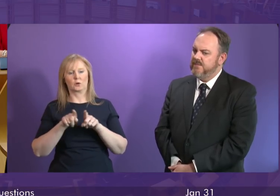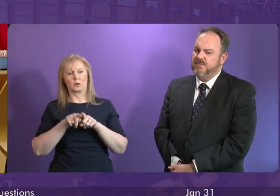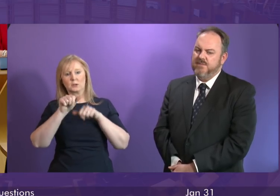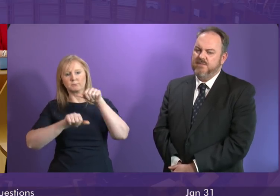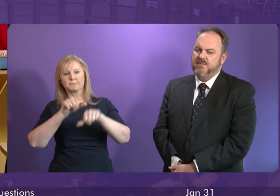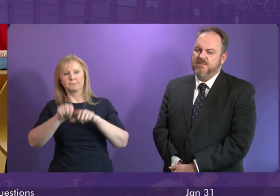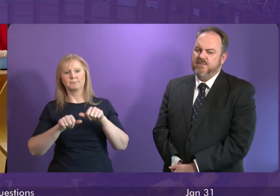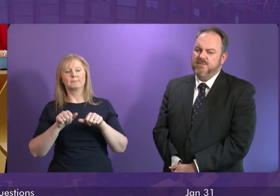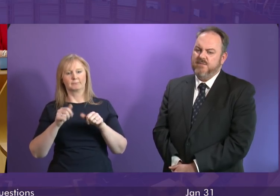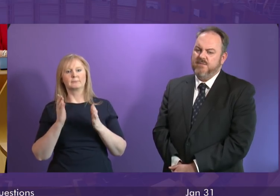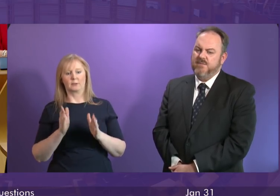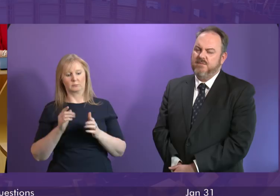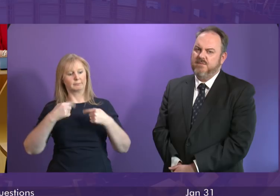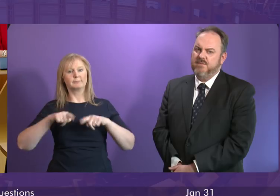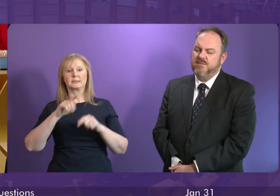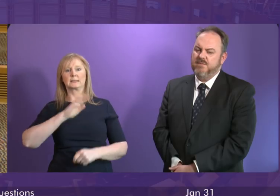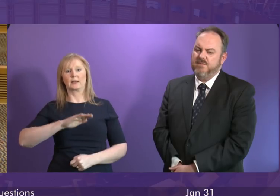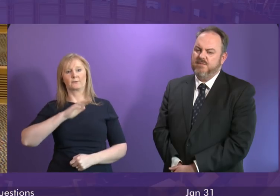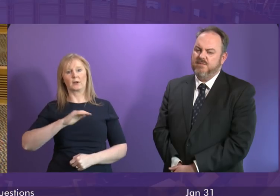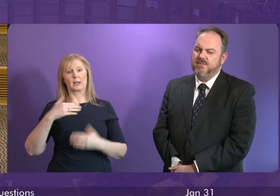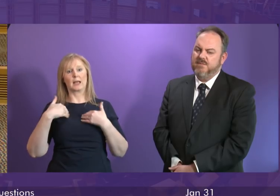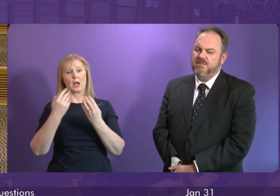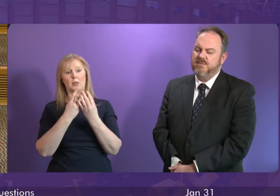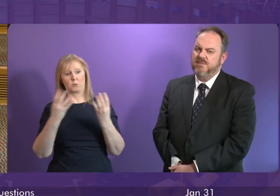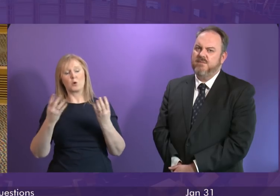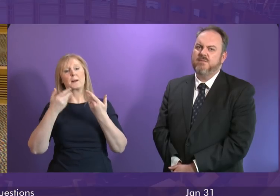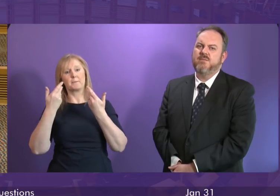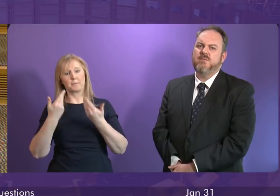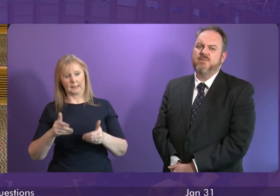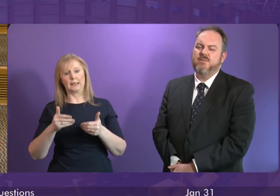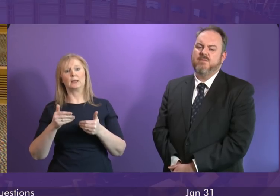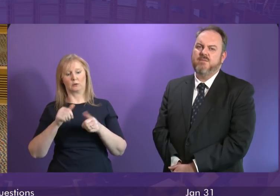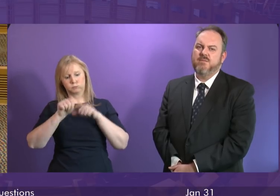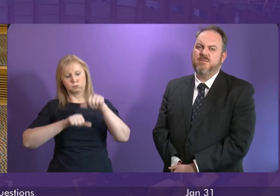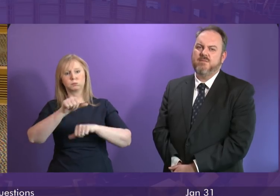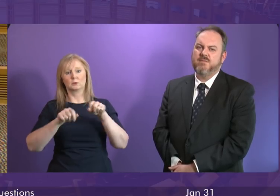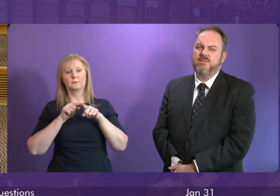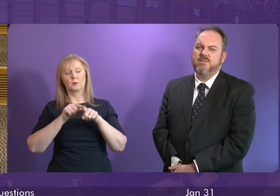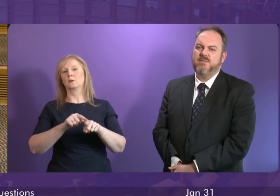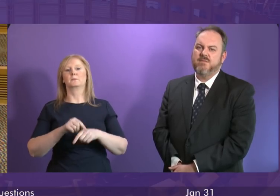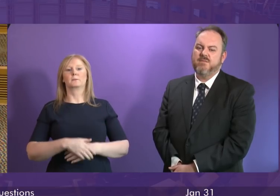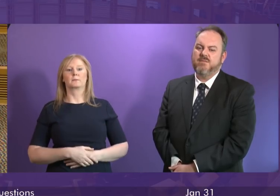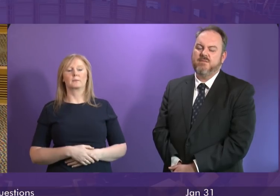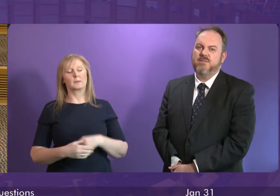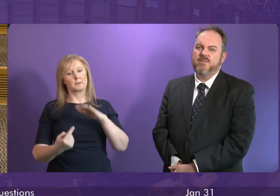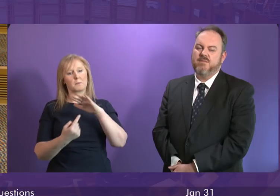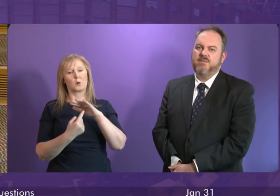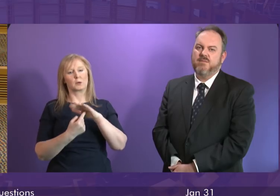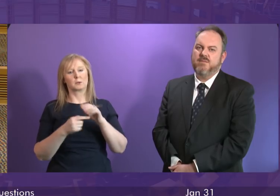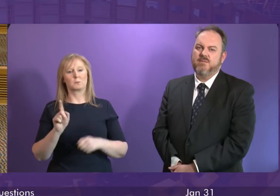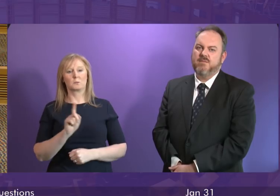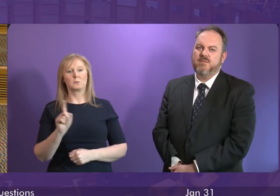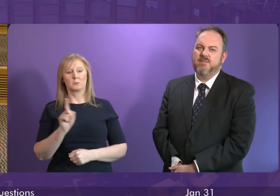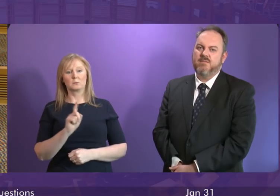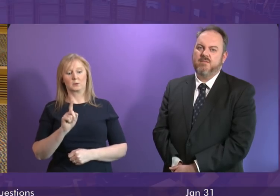they have to undertake. And we're satisfied that the Health Board, in all of these cases, has done that. The important thing, of course, is that